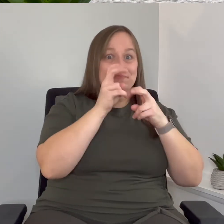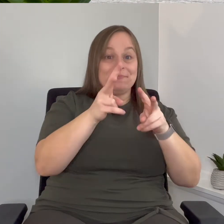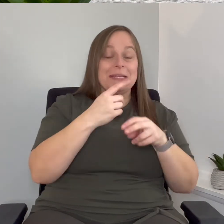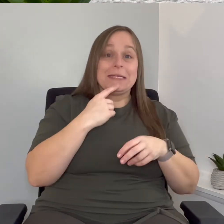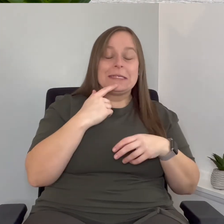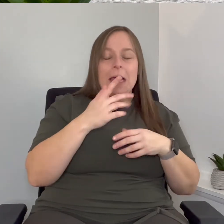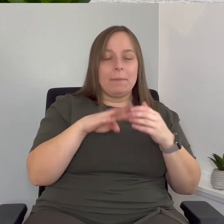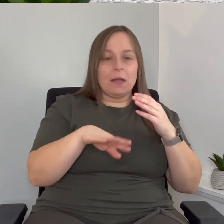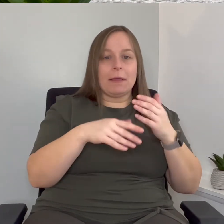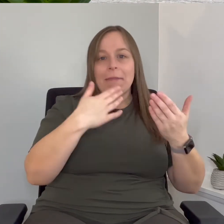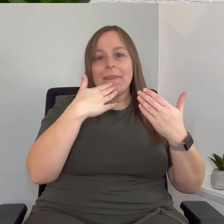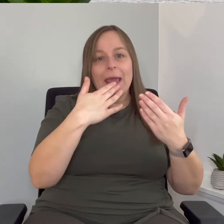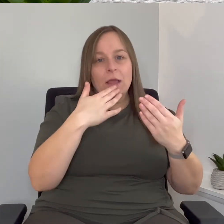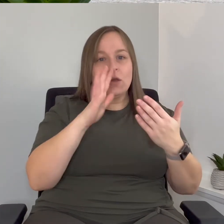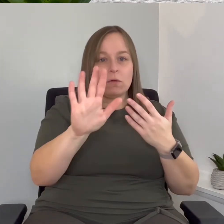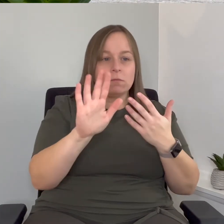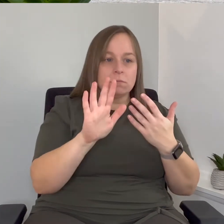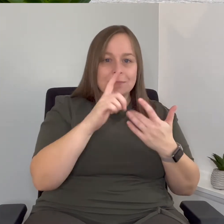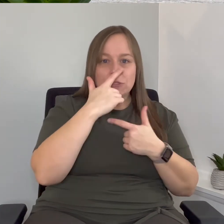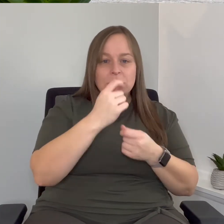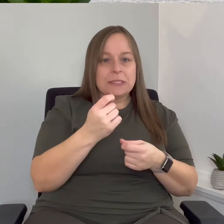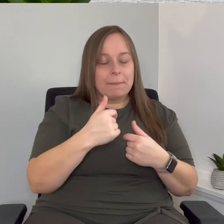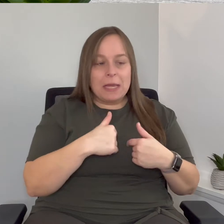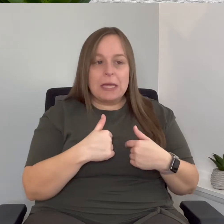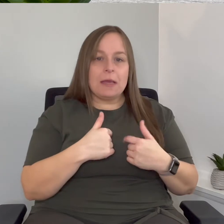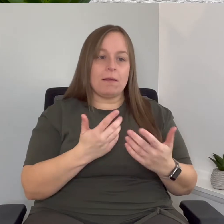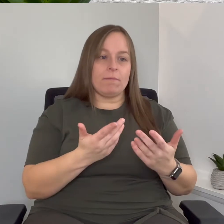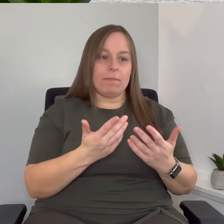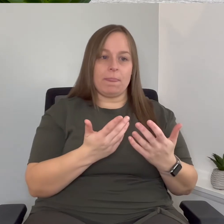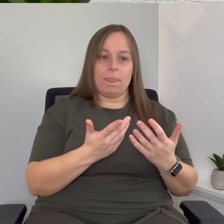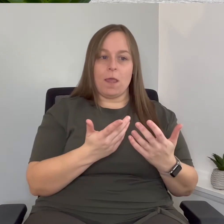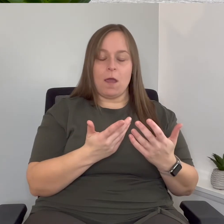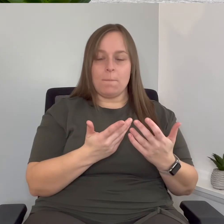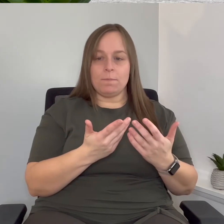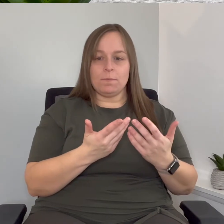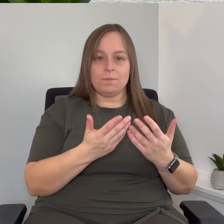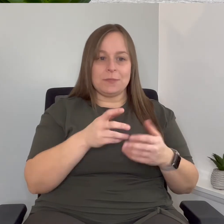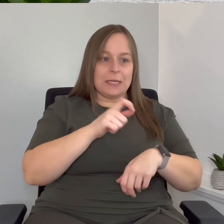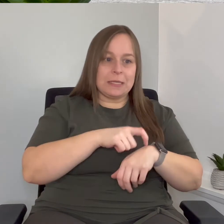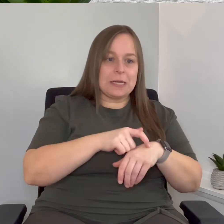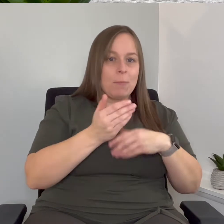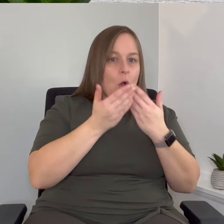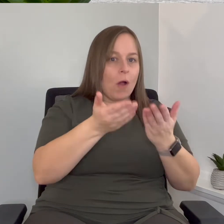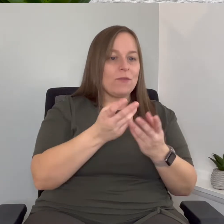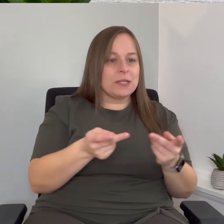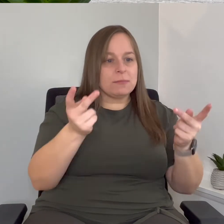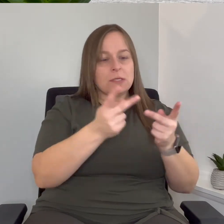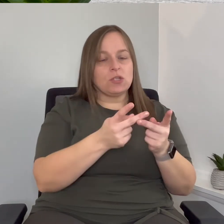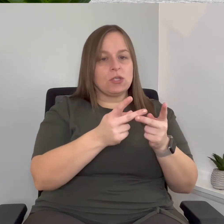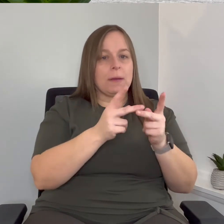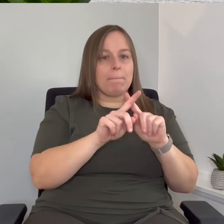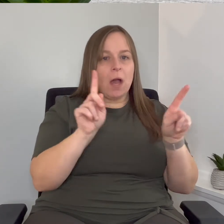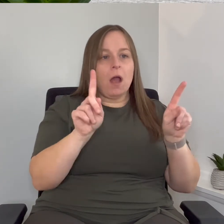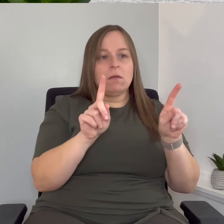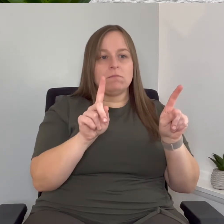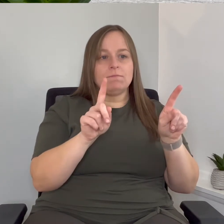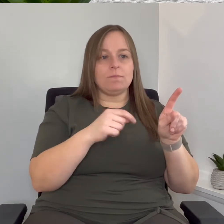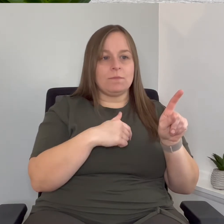thank you for your interest in me and taking the time to offer me this position but um I've